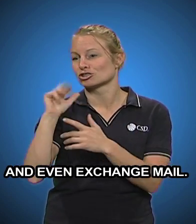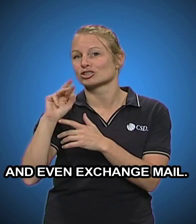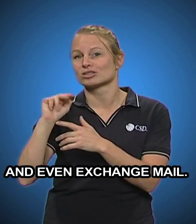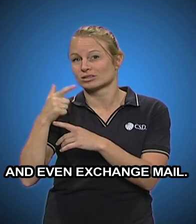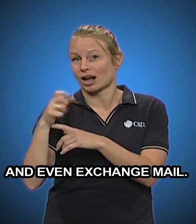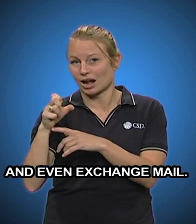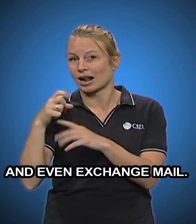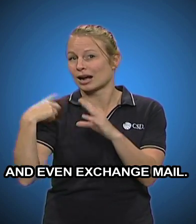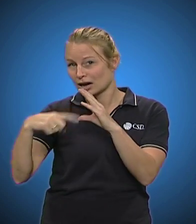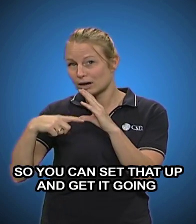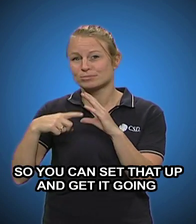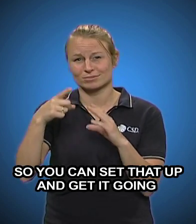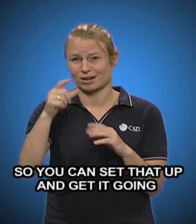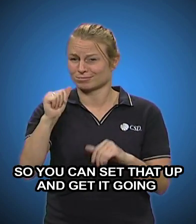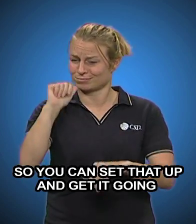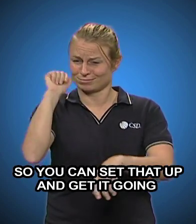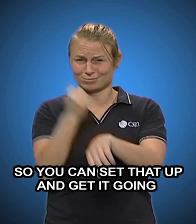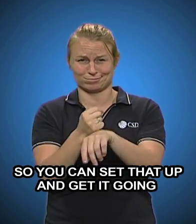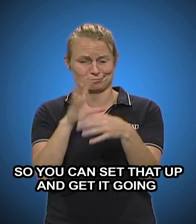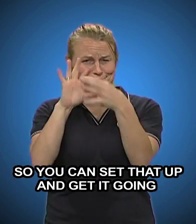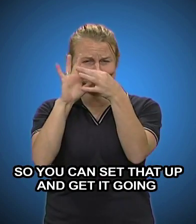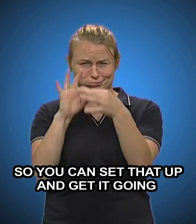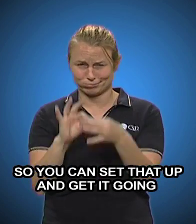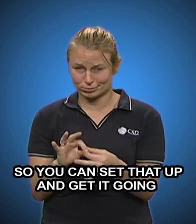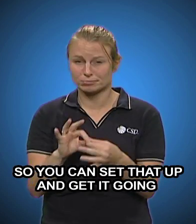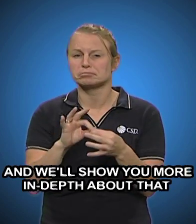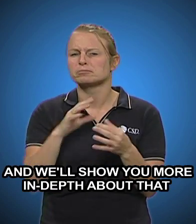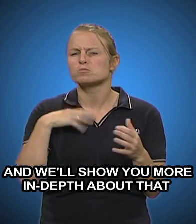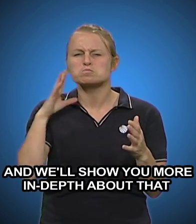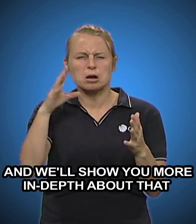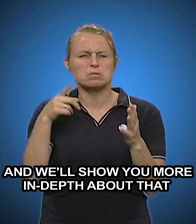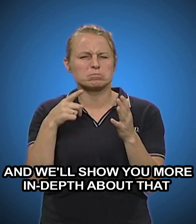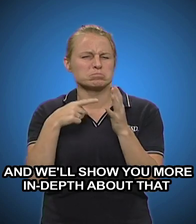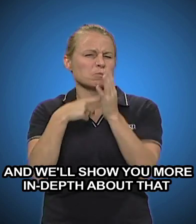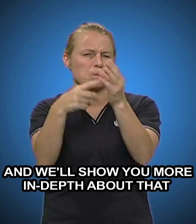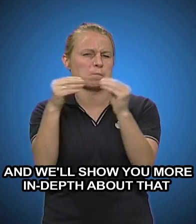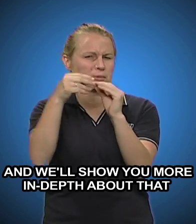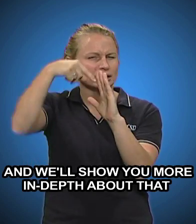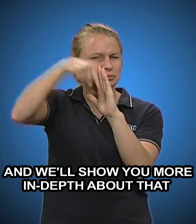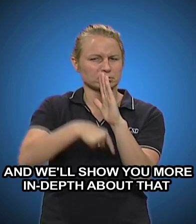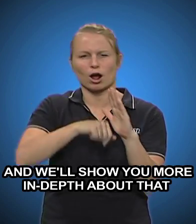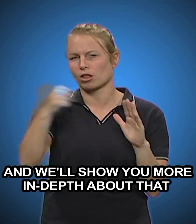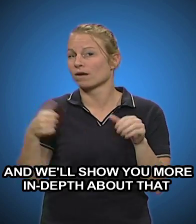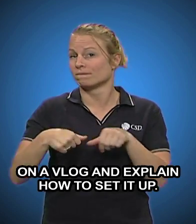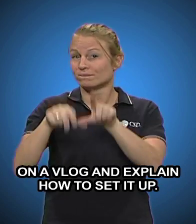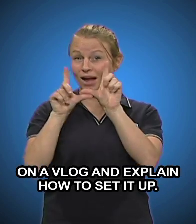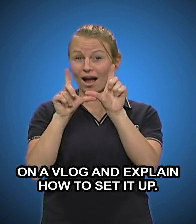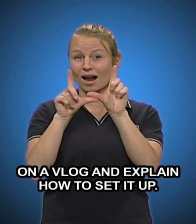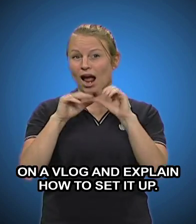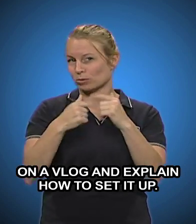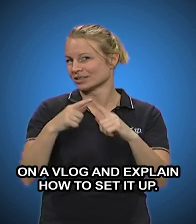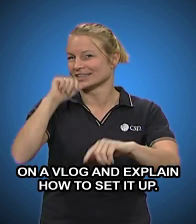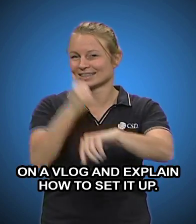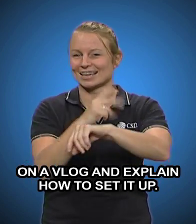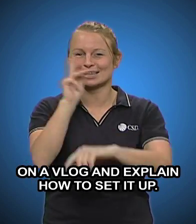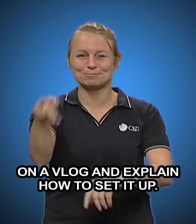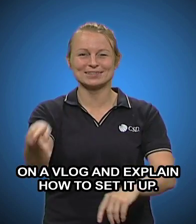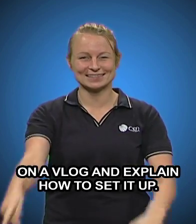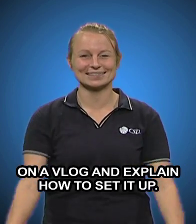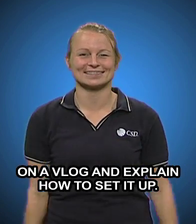Mail. So, you can set that up and get it going and we'll show you more in depth about that on a vlog and explain how to set